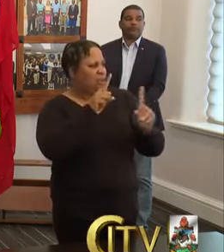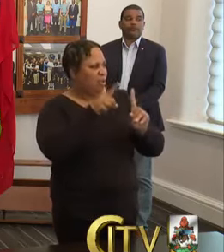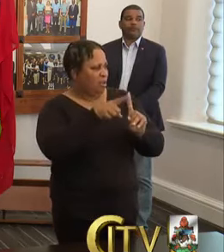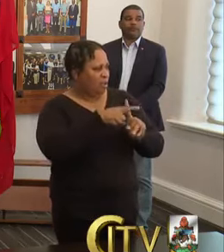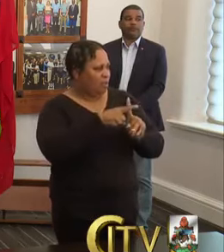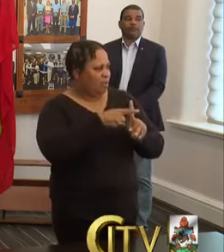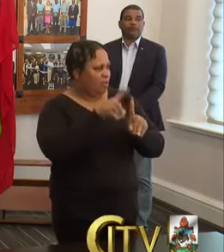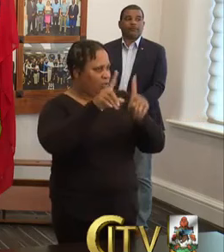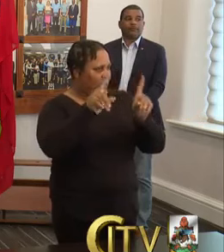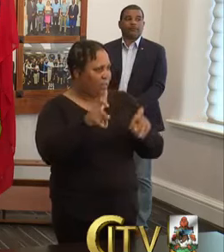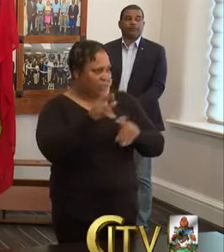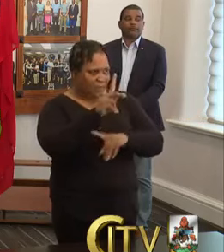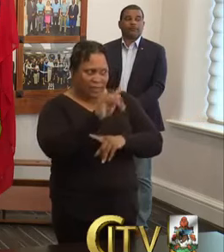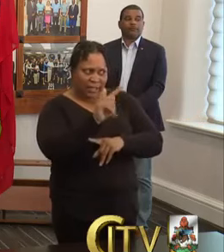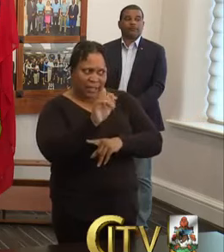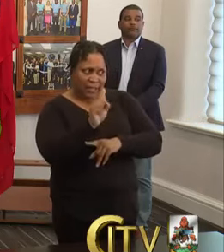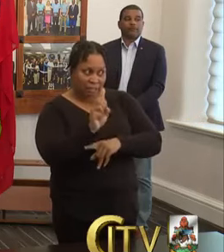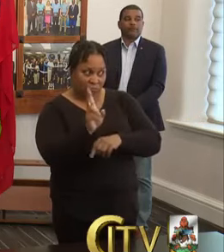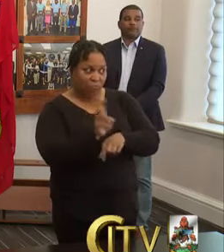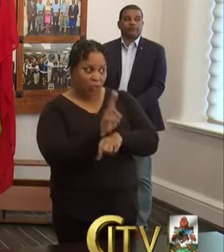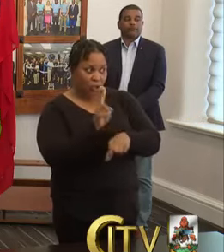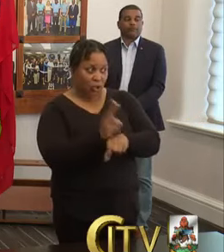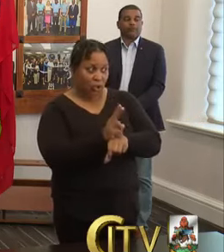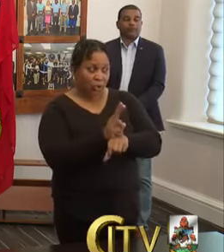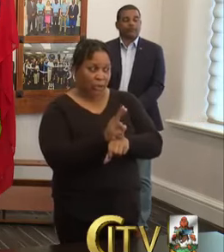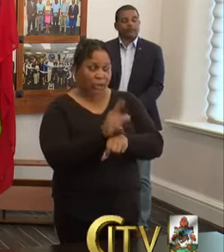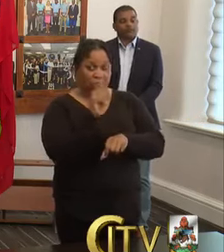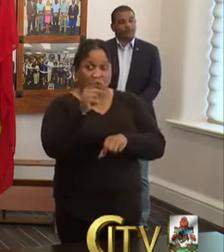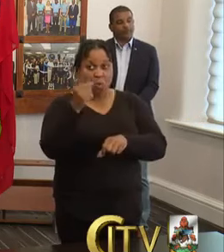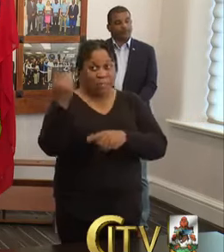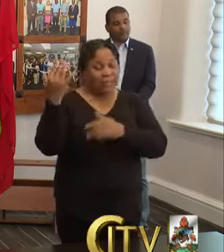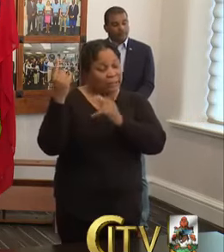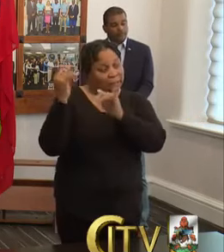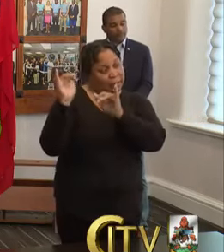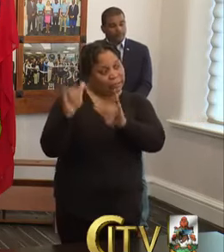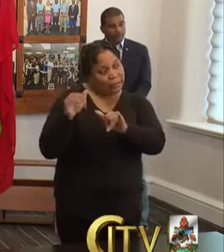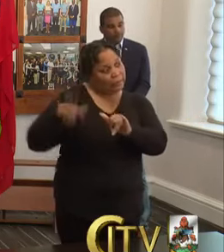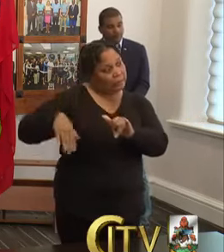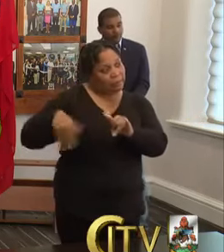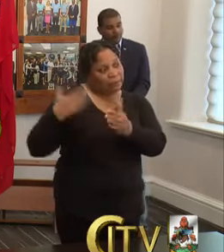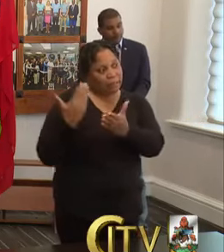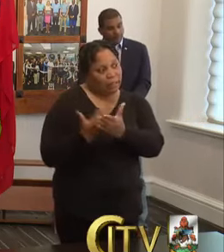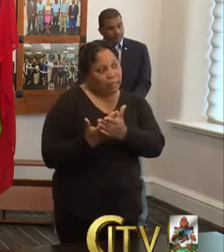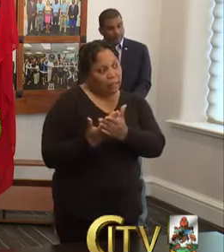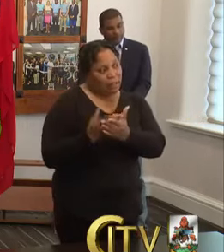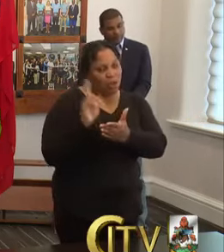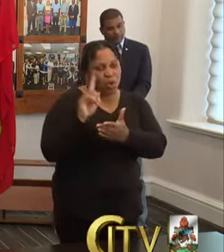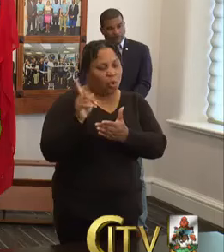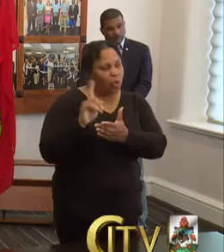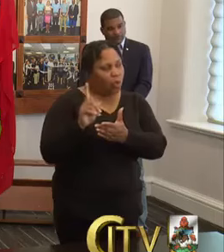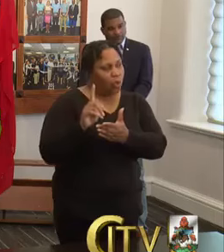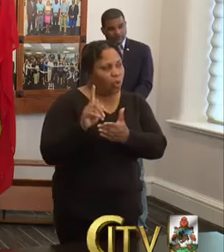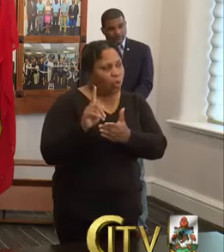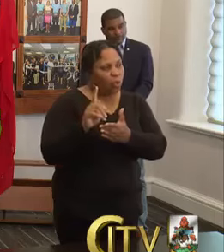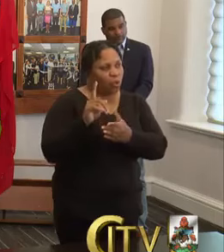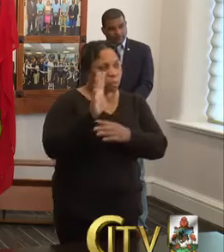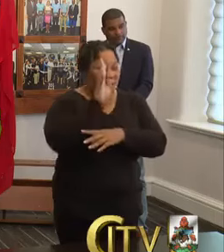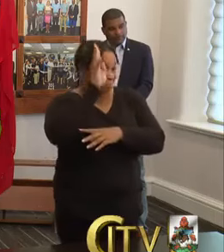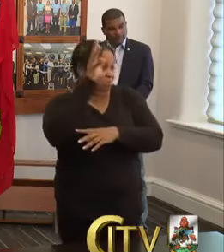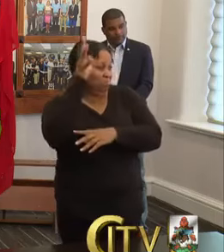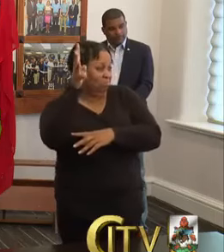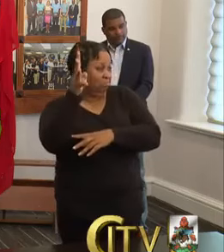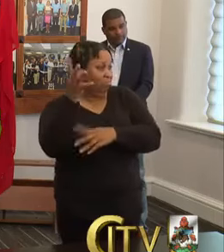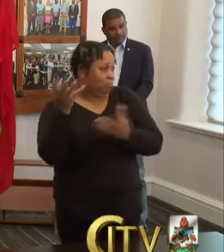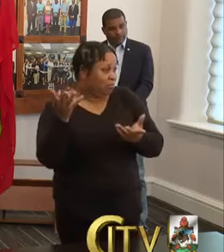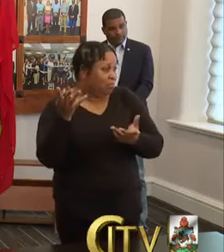to the testing kits that we have been using and the ones that are on the way, can you say where those have been manufactured, just with regards to there's